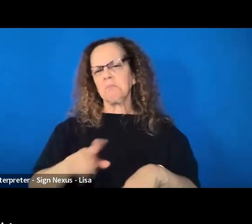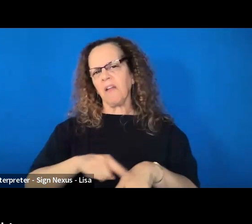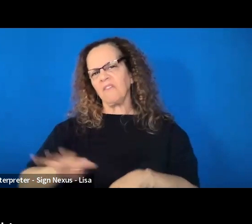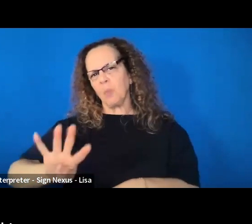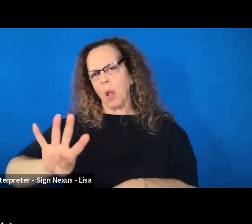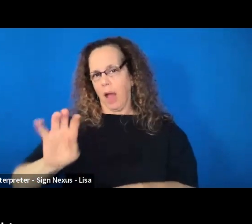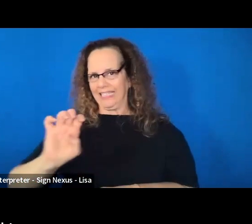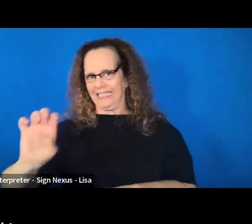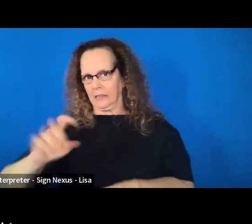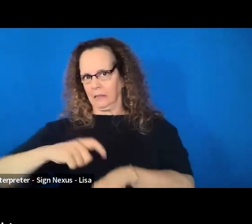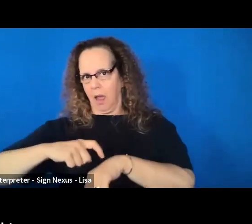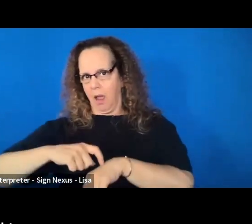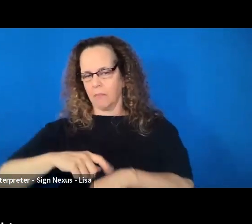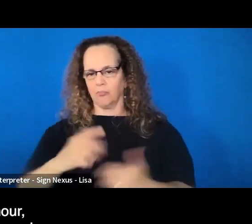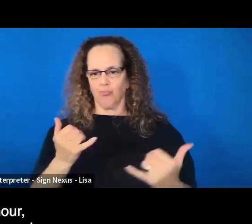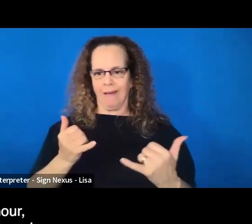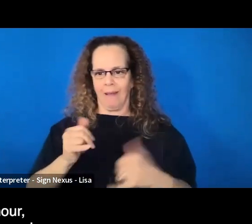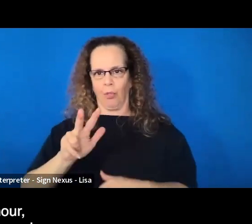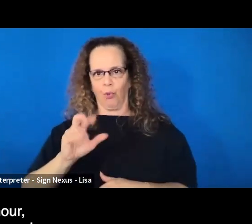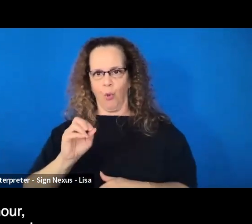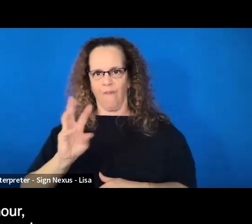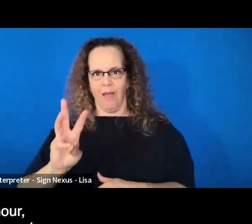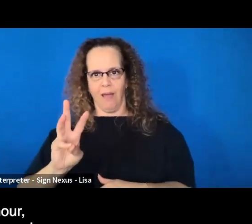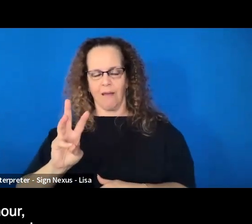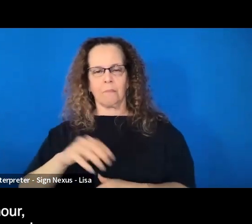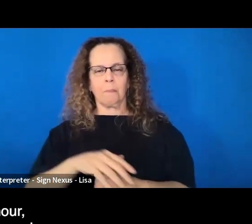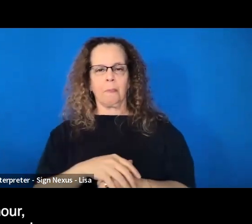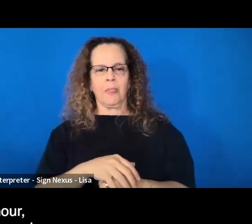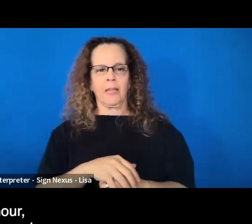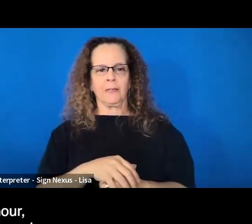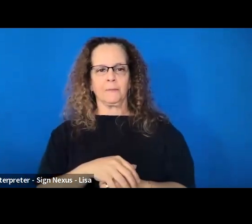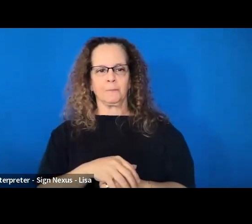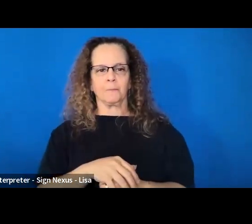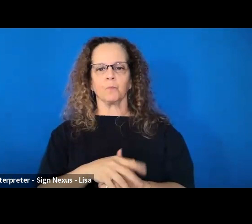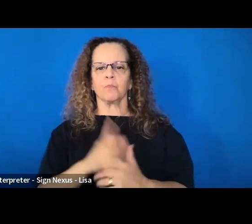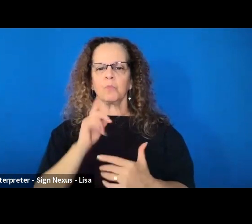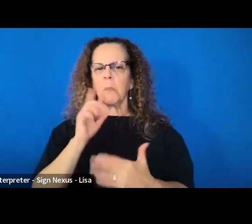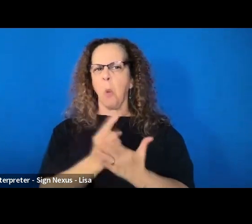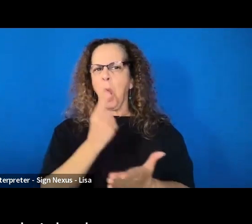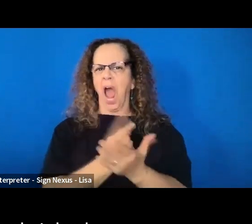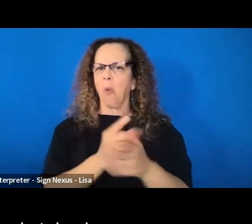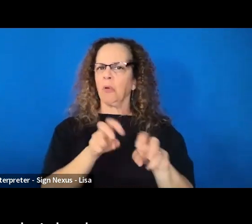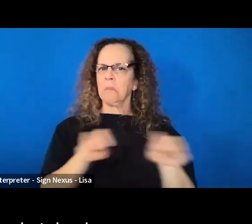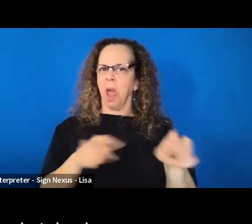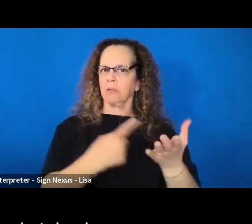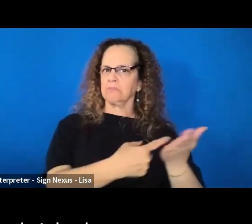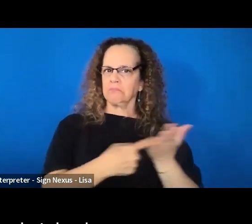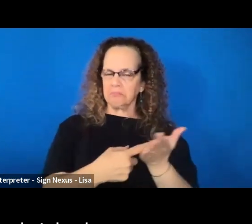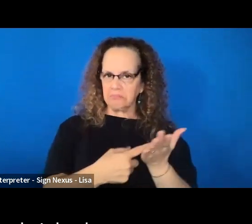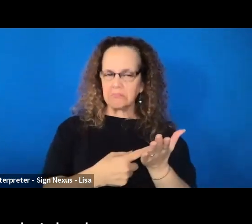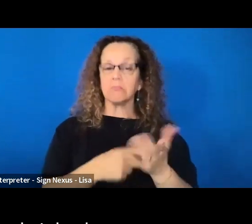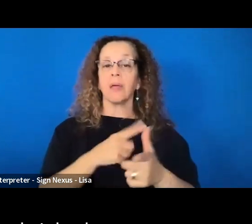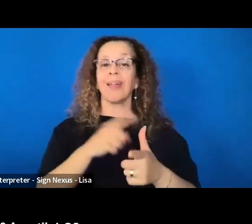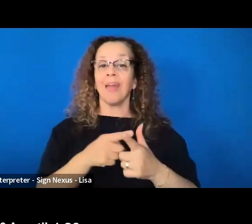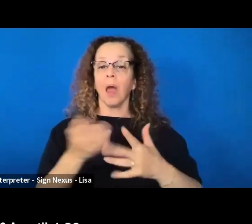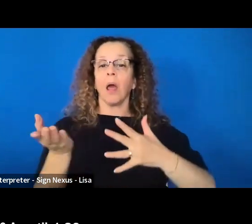It's 3.05 Eastern right now, so in about an hour we'll wrap up the panel, after which we'll take a five